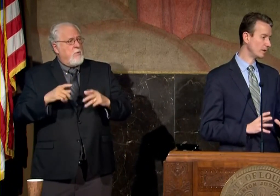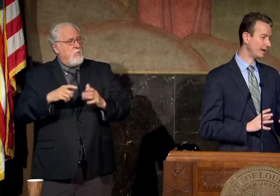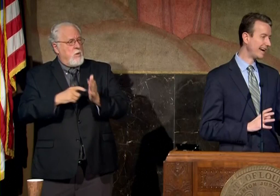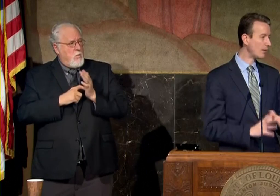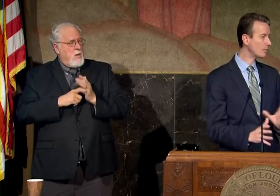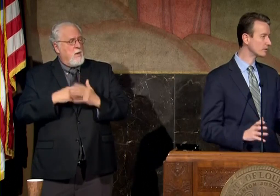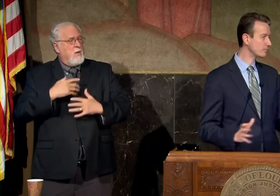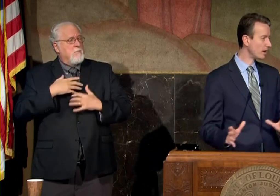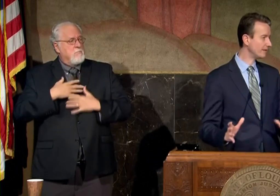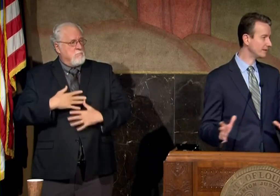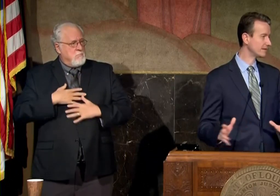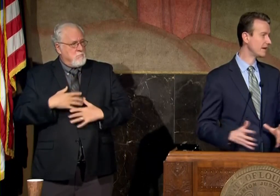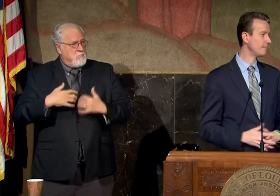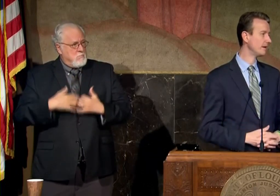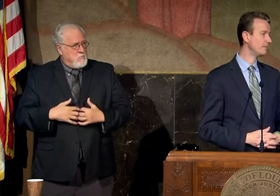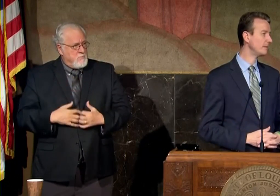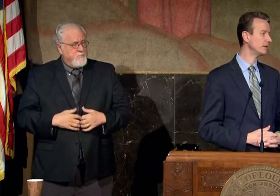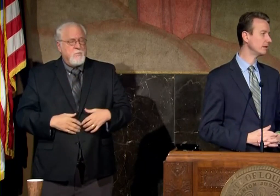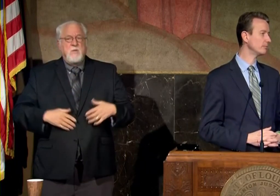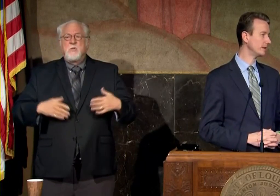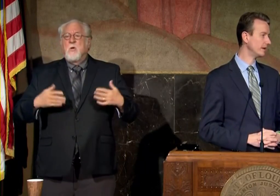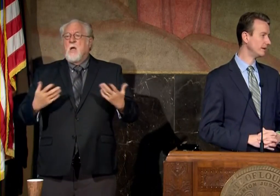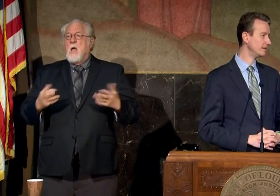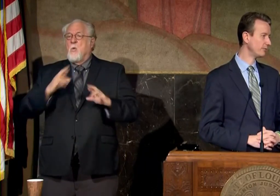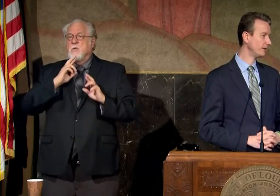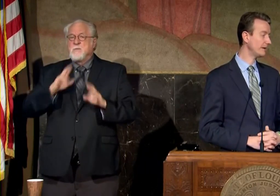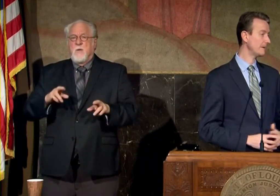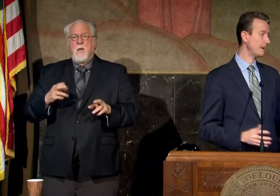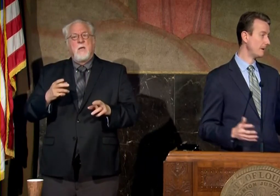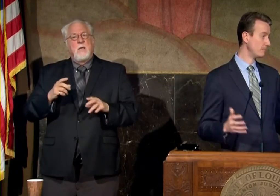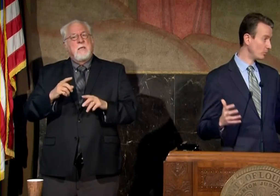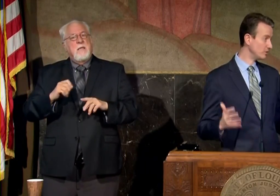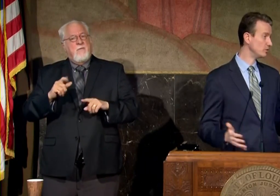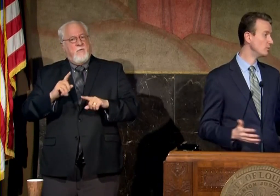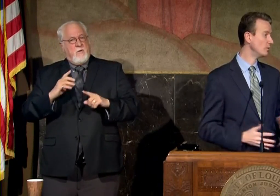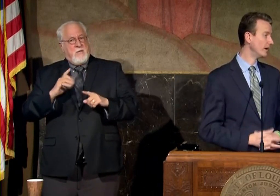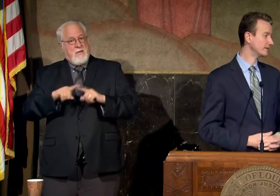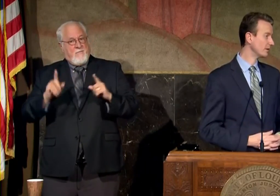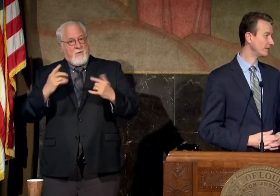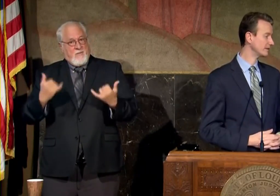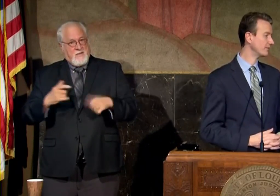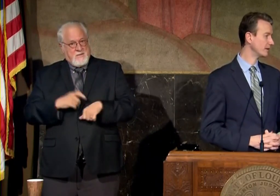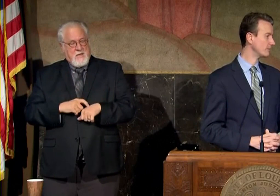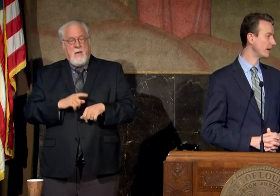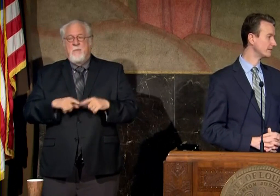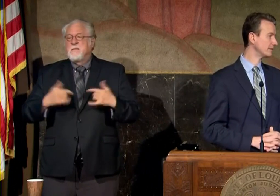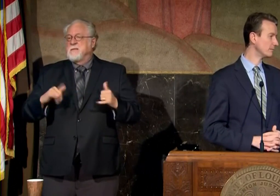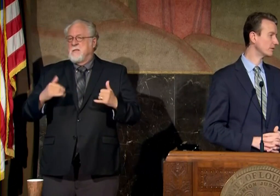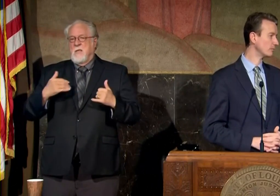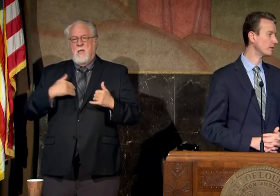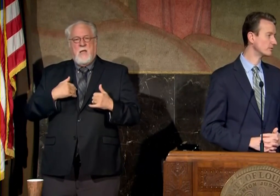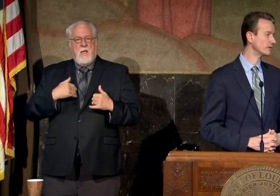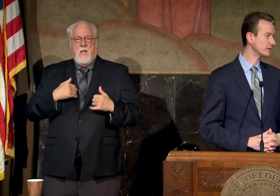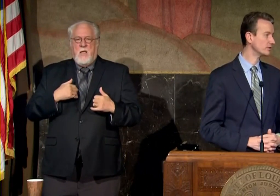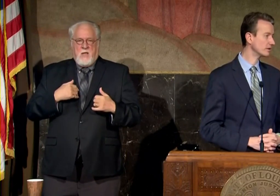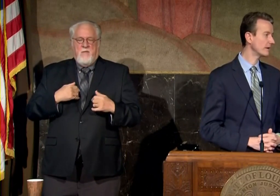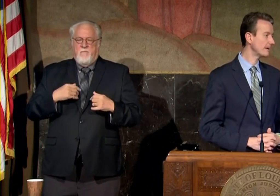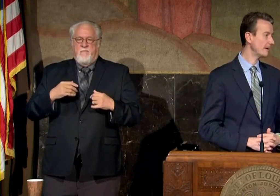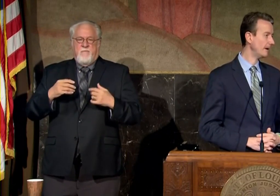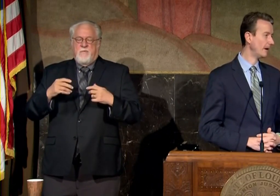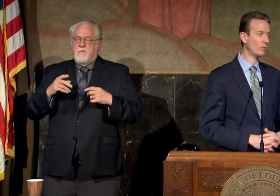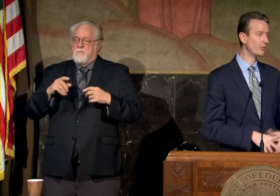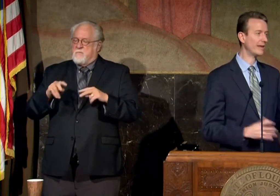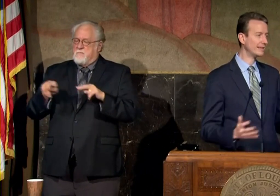so how we respond this time may be a little bit different but we do still have significant capacity at the medical monitoring station